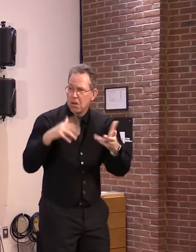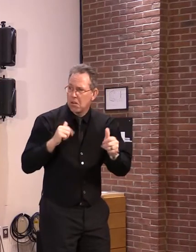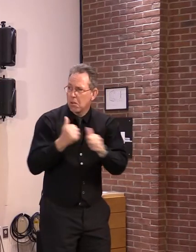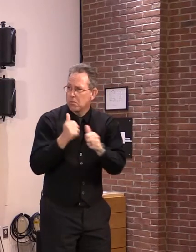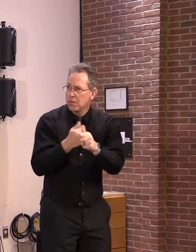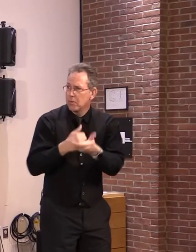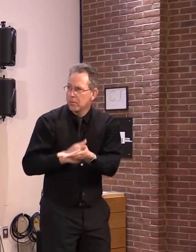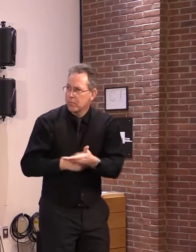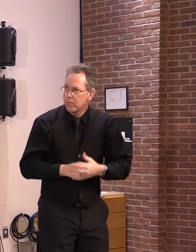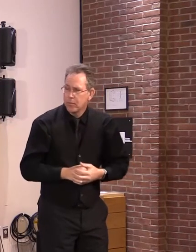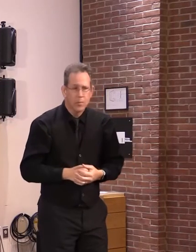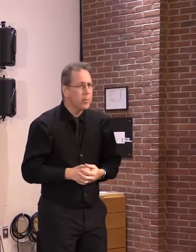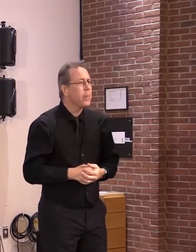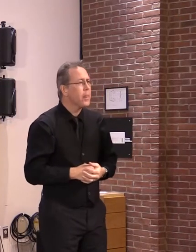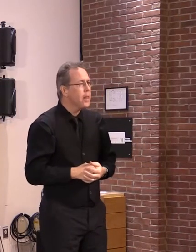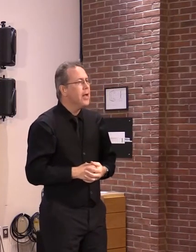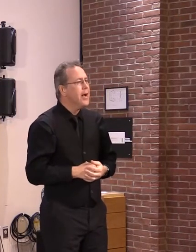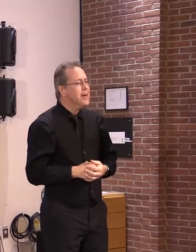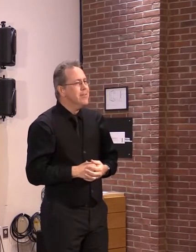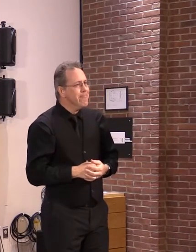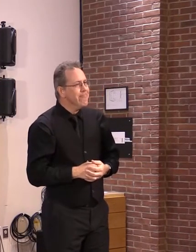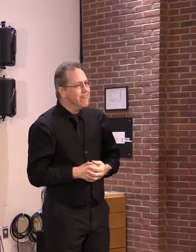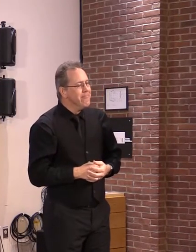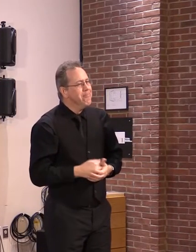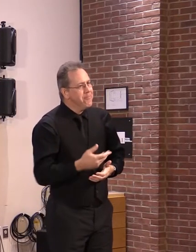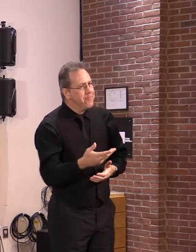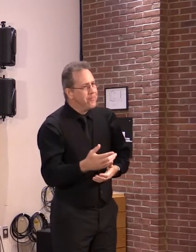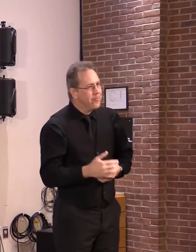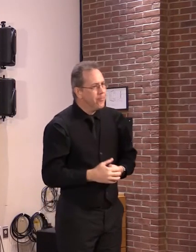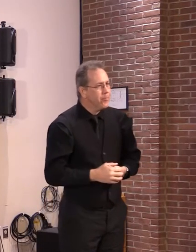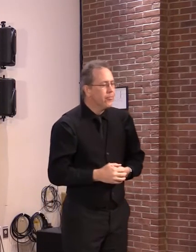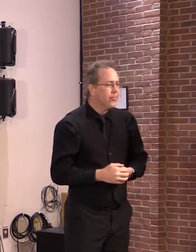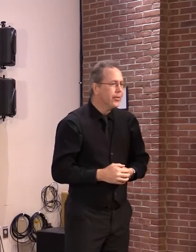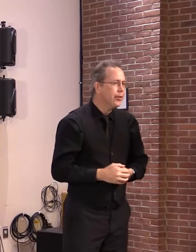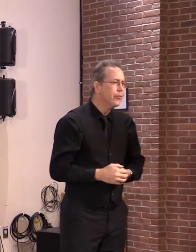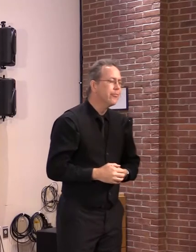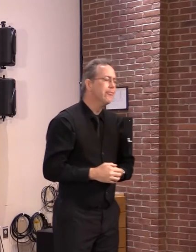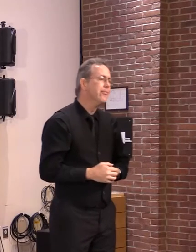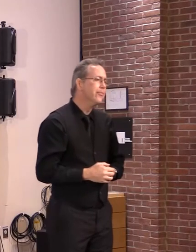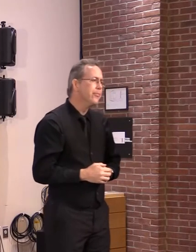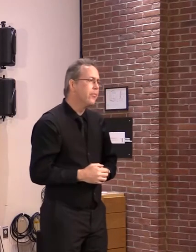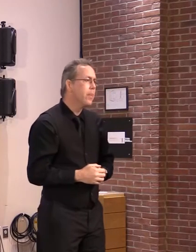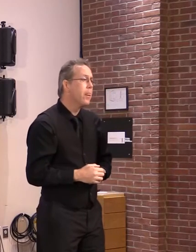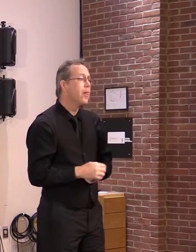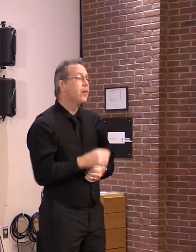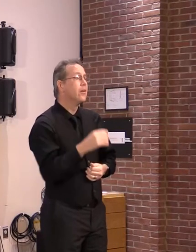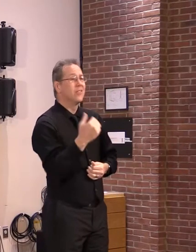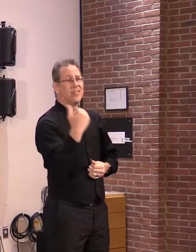So here's where we're at, Tim. The city in 2020